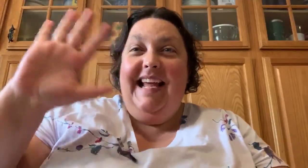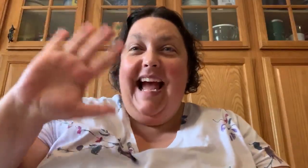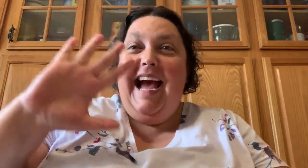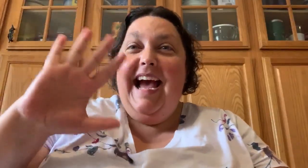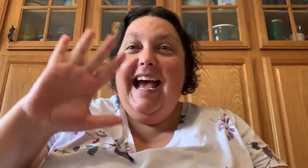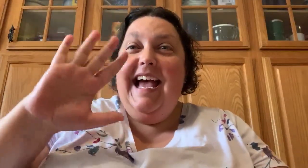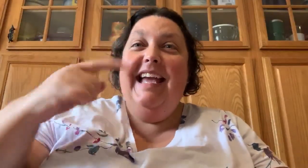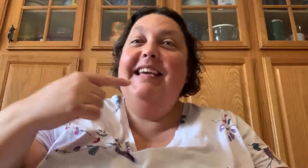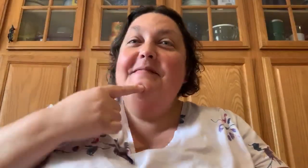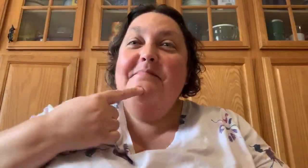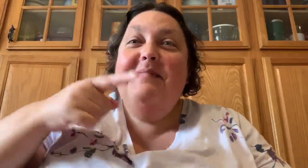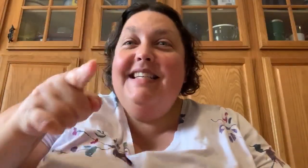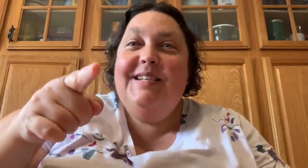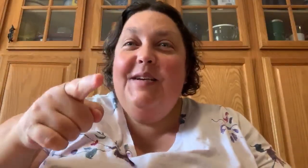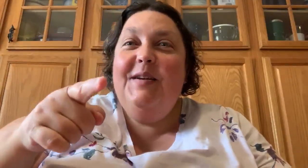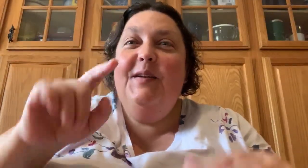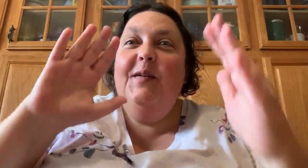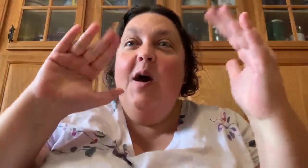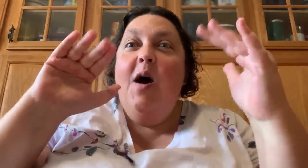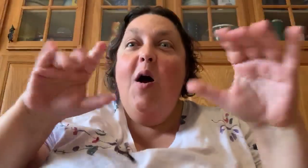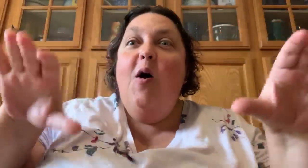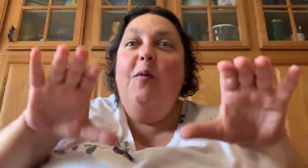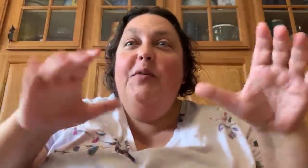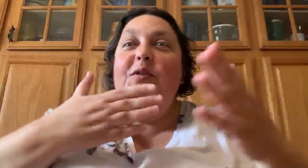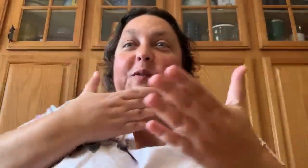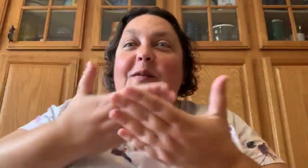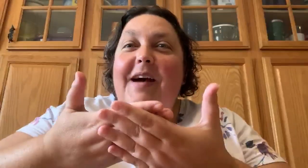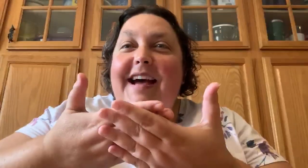Hi. Miss you. Hope you're doing well.